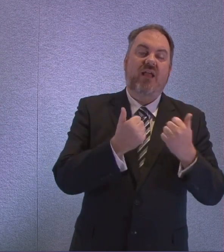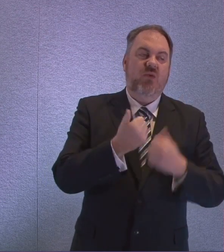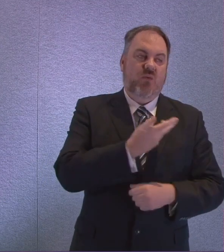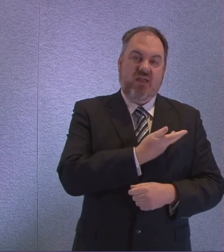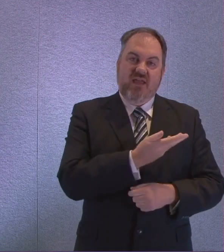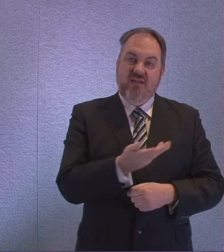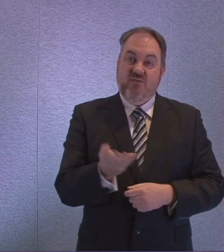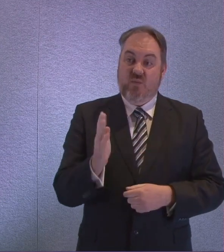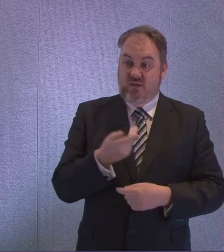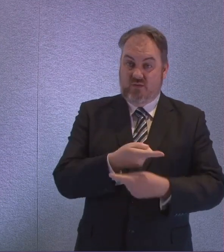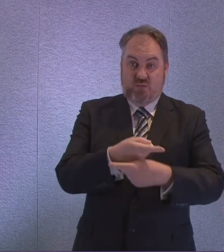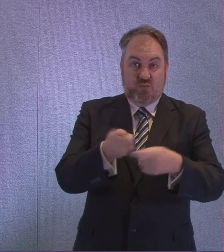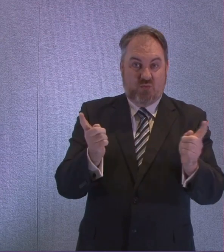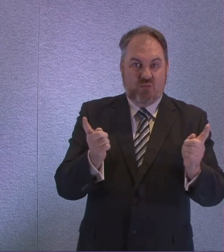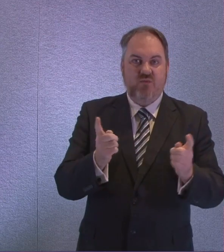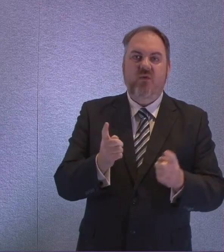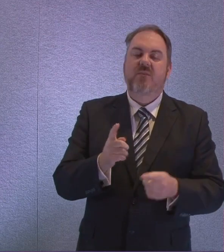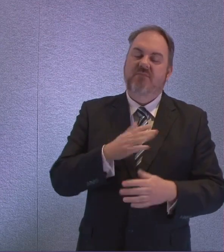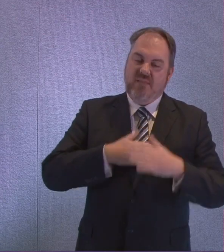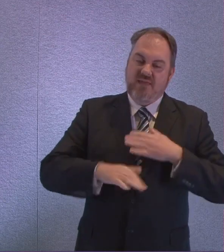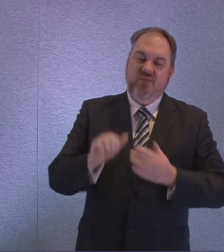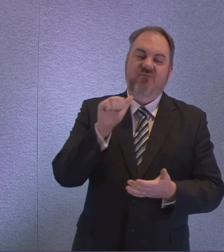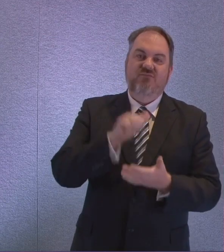doing the right thing over this weekend.